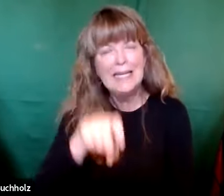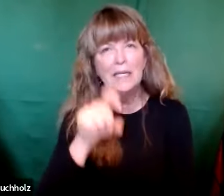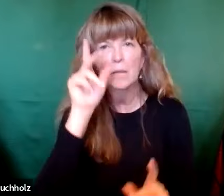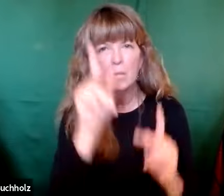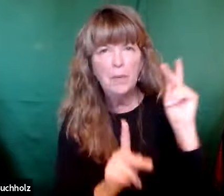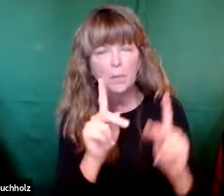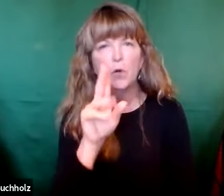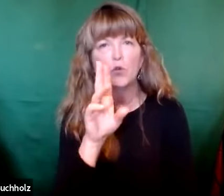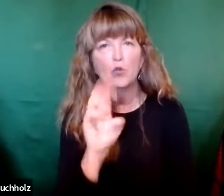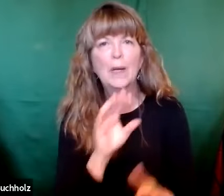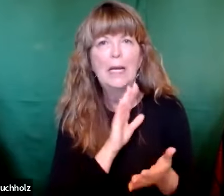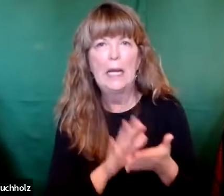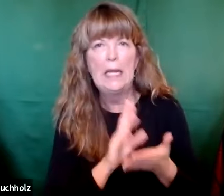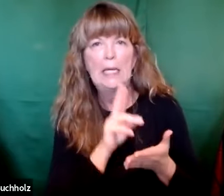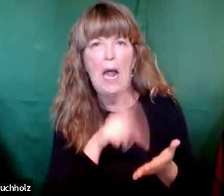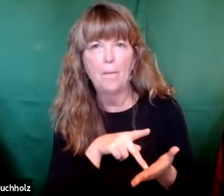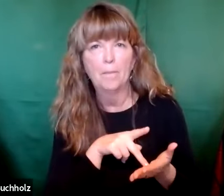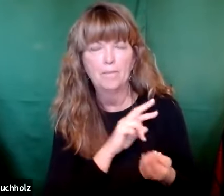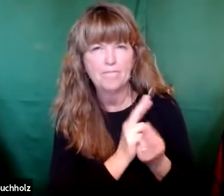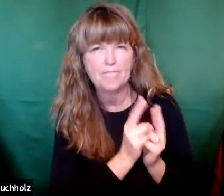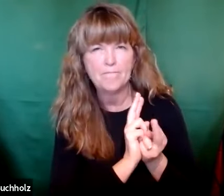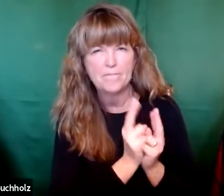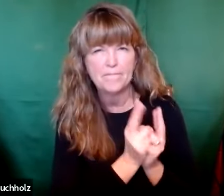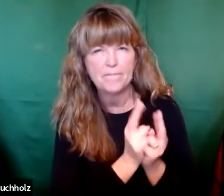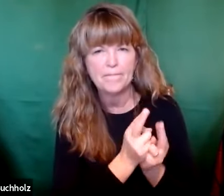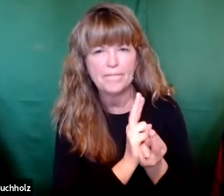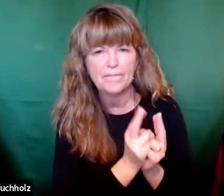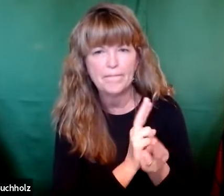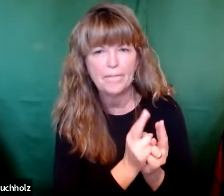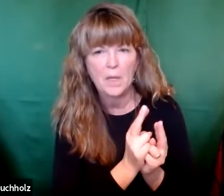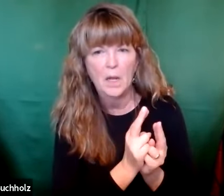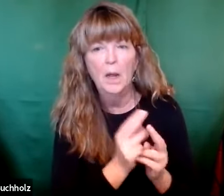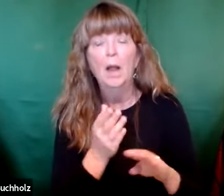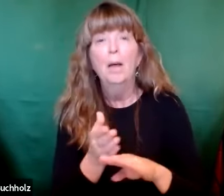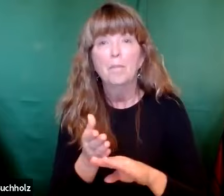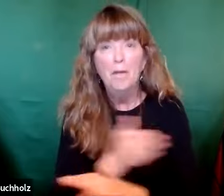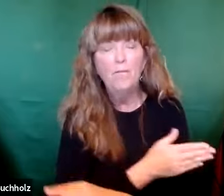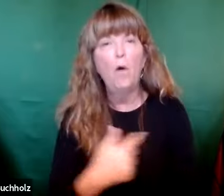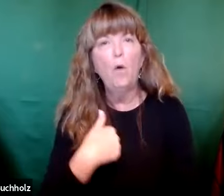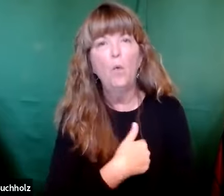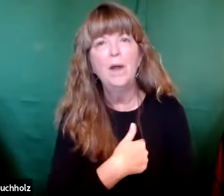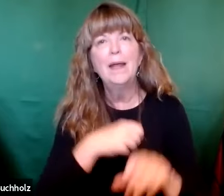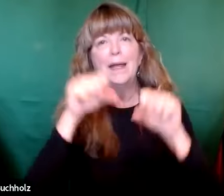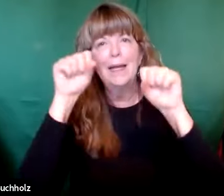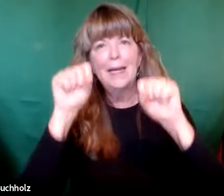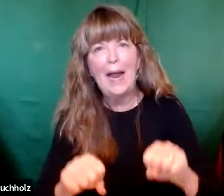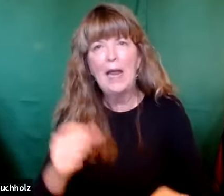This story is evidence that Christ needs us to repent, to clean up our acts,